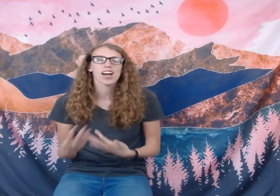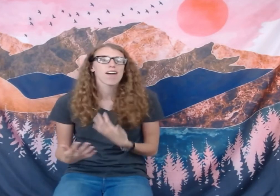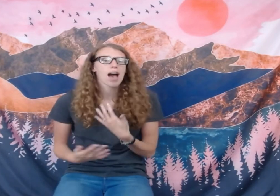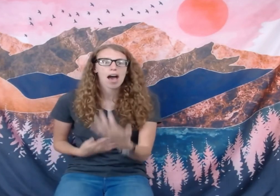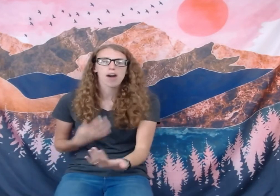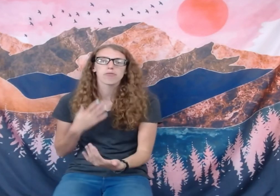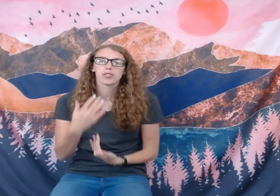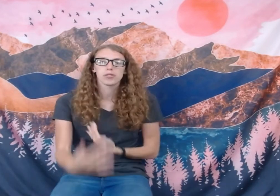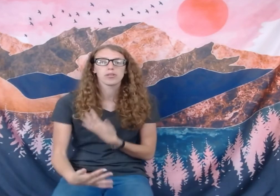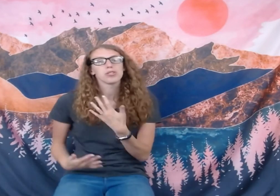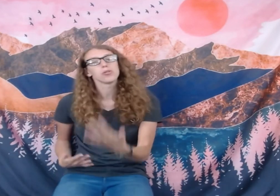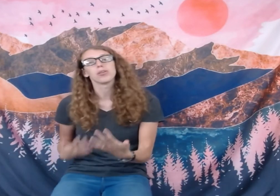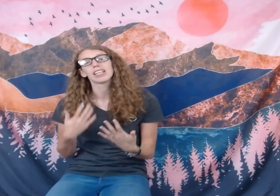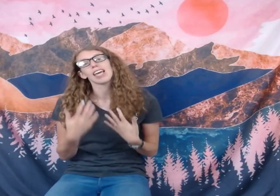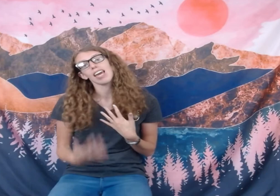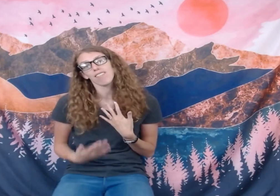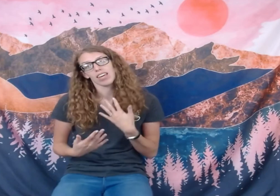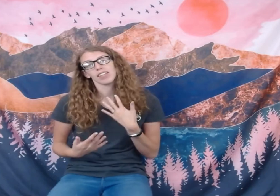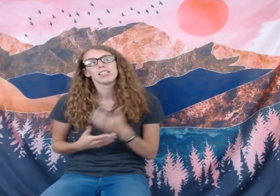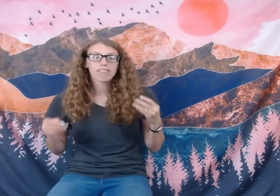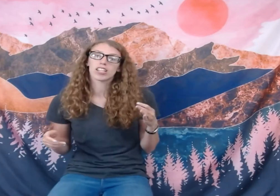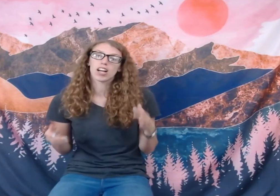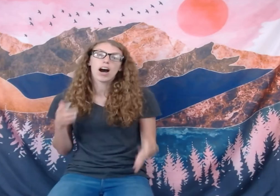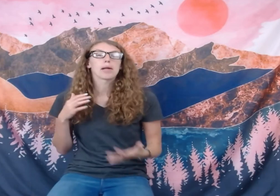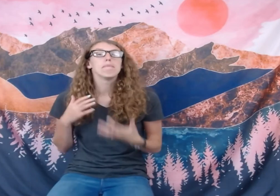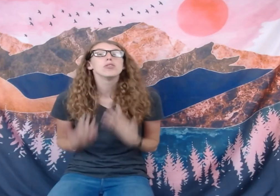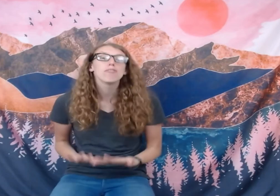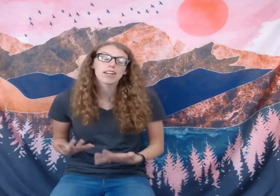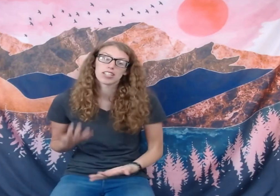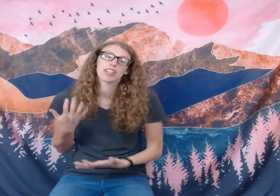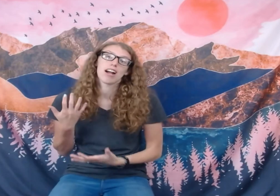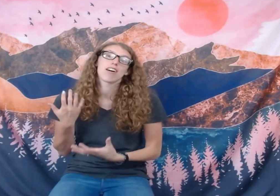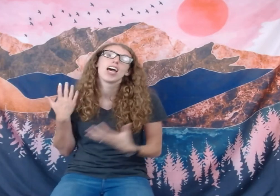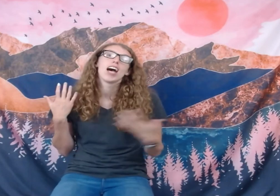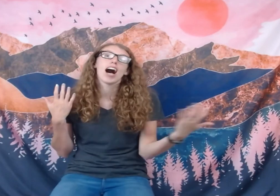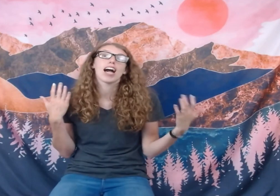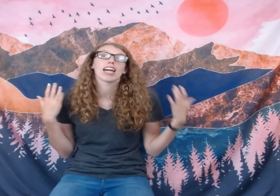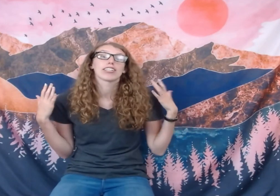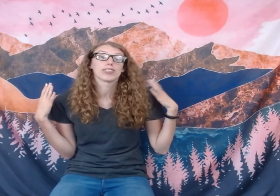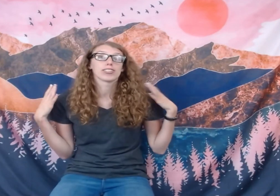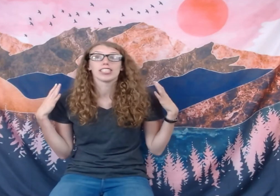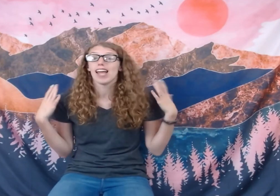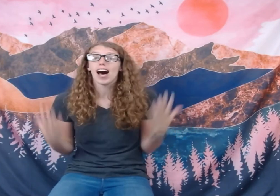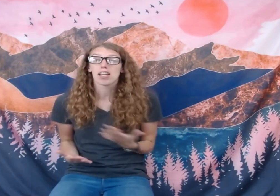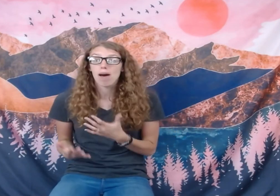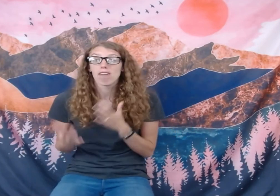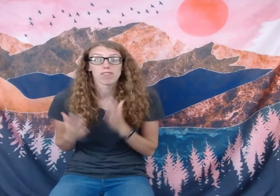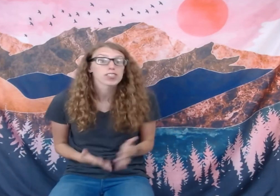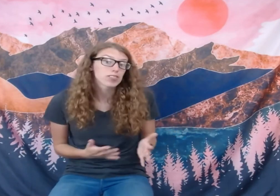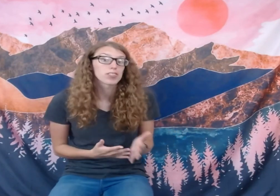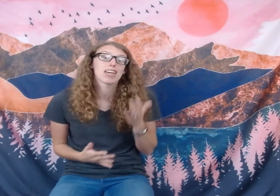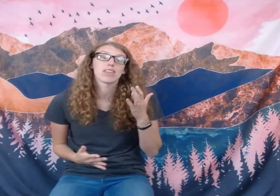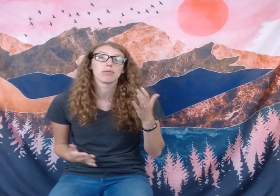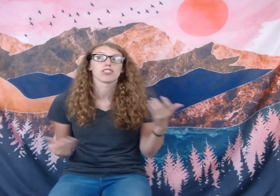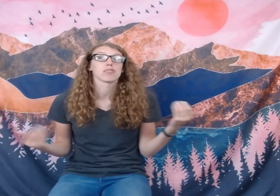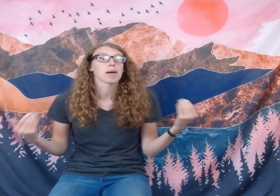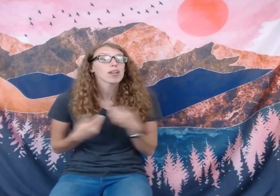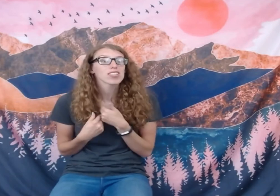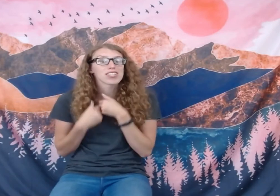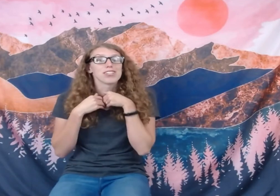out how to enjoy caving and figure out how to move underground. I learned a lot about vertical caving, which is my personal